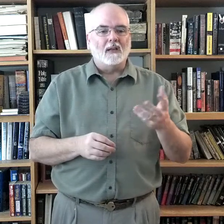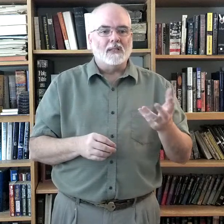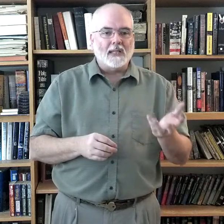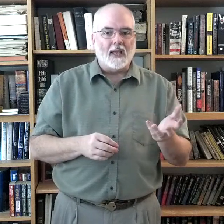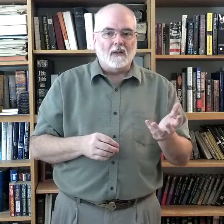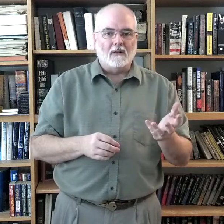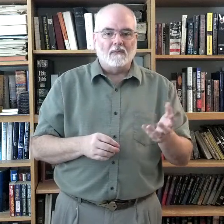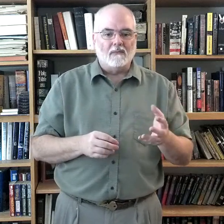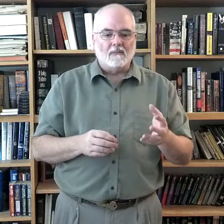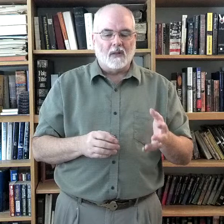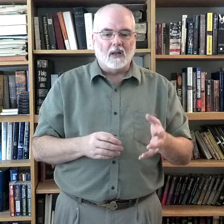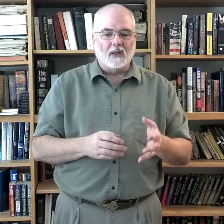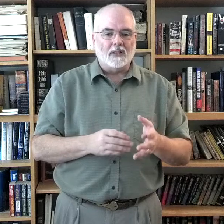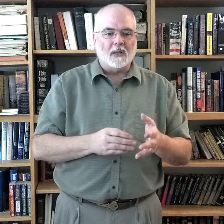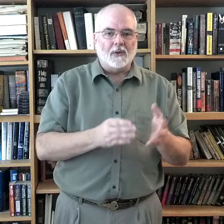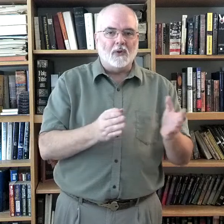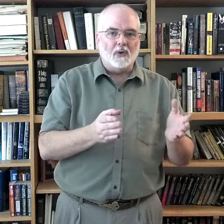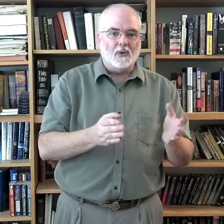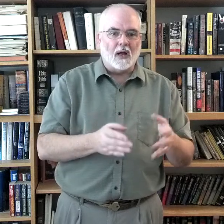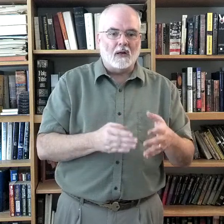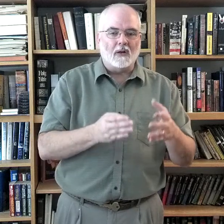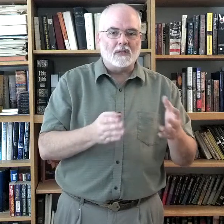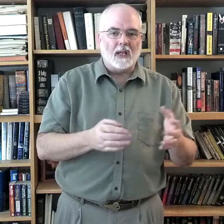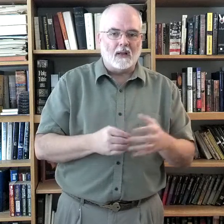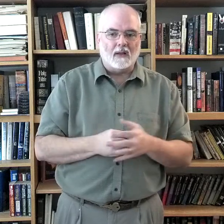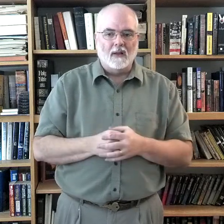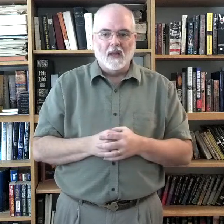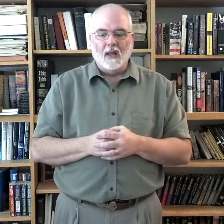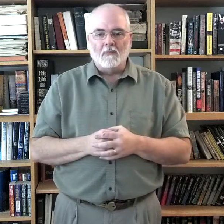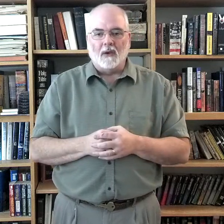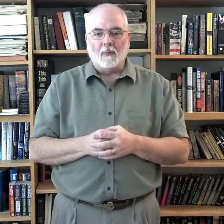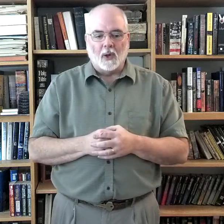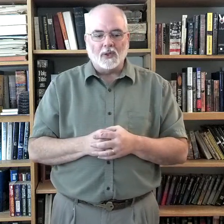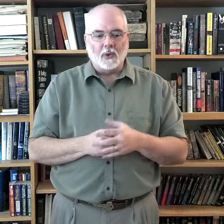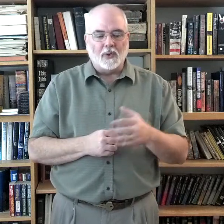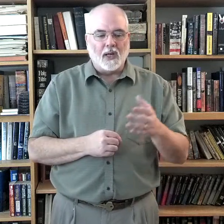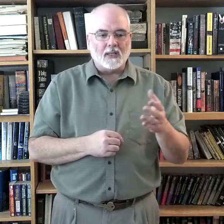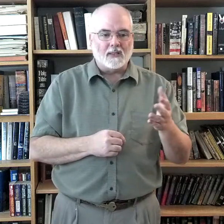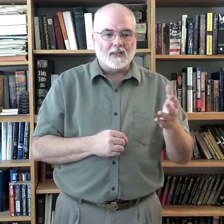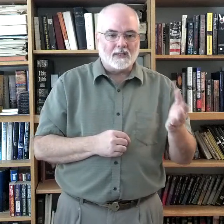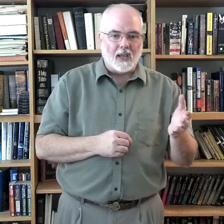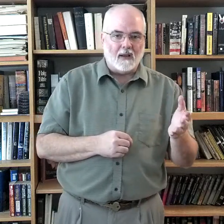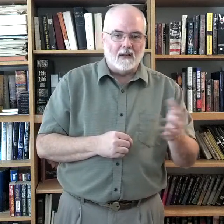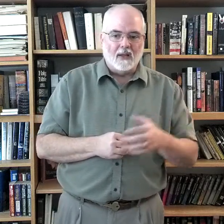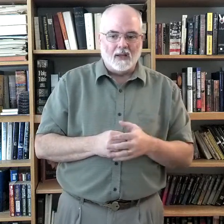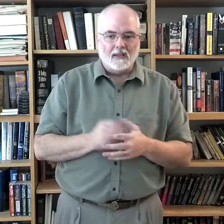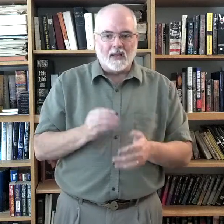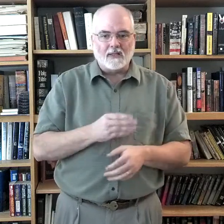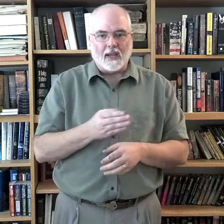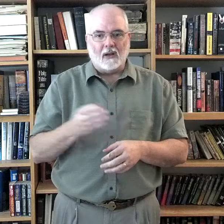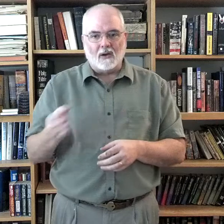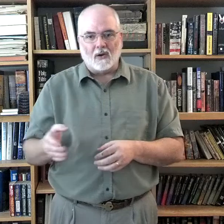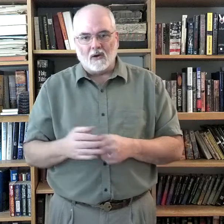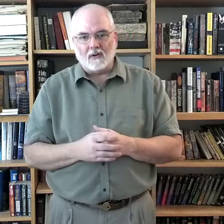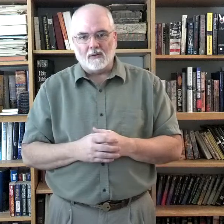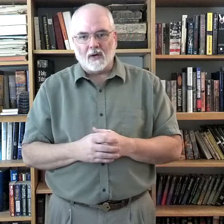Sail. And it's something you do. I'm going to go sailing. But a person who does sail is a sail-er. Right?